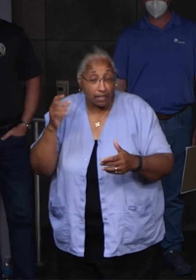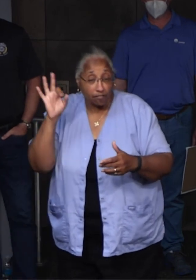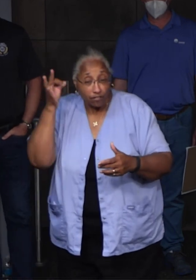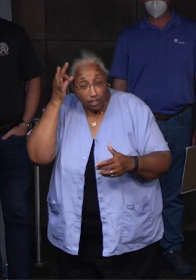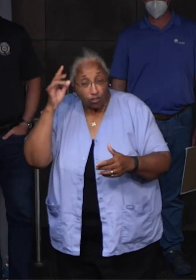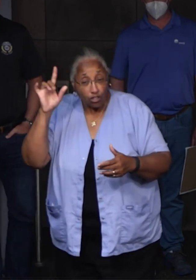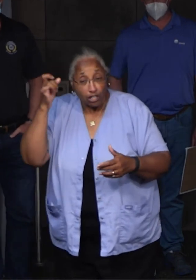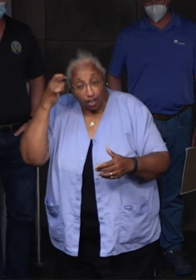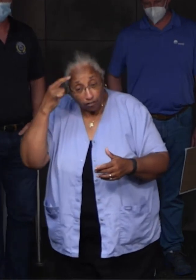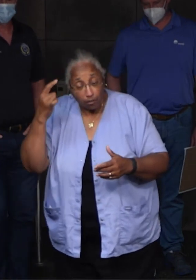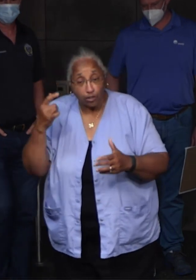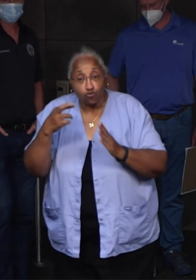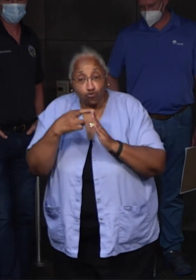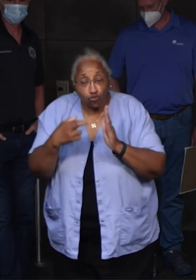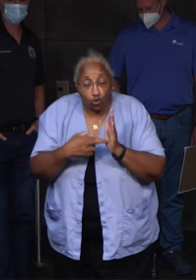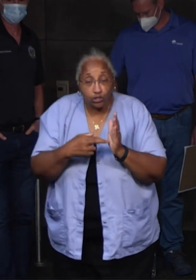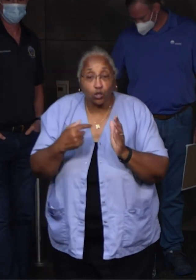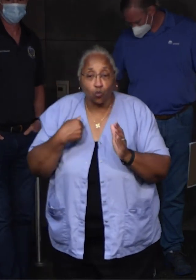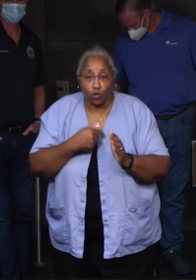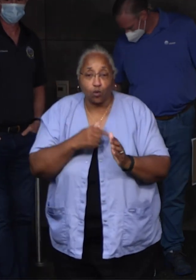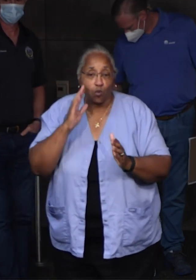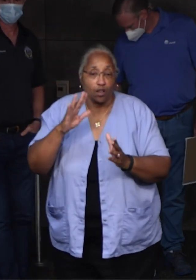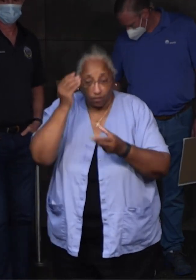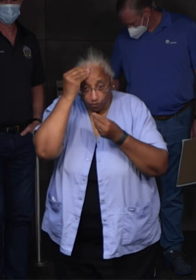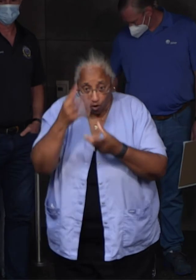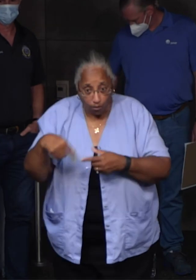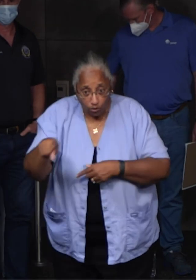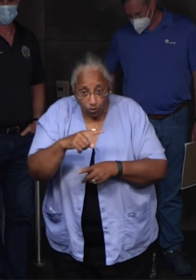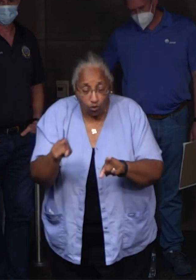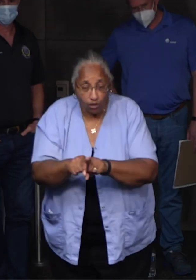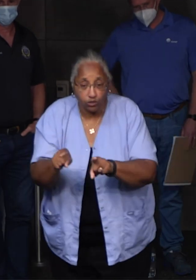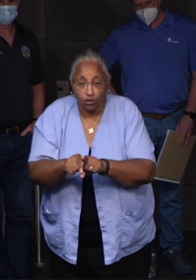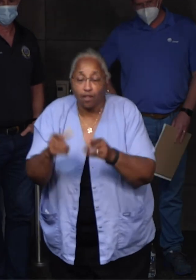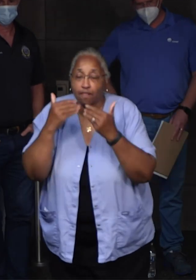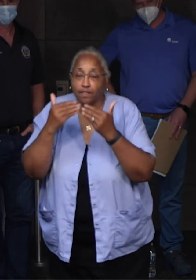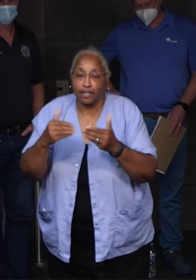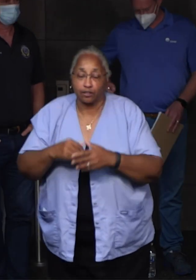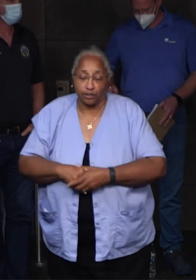and their process, we'll push that information out to you. Thank you. Thank you, parish president.